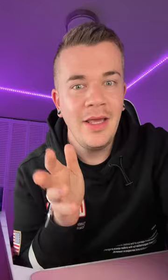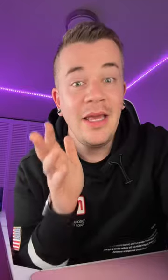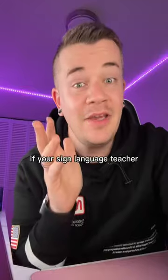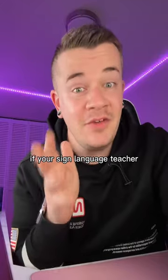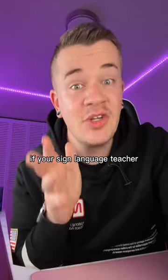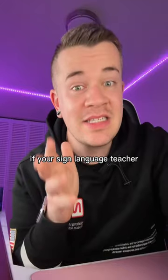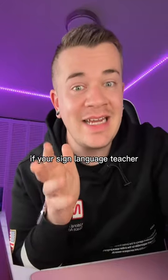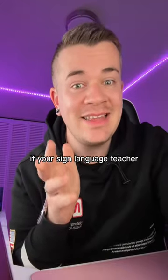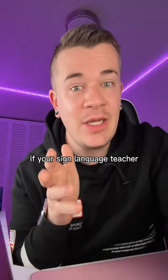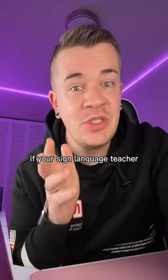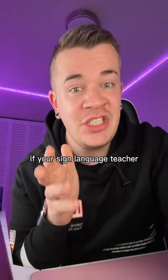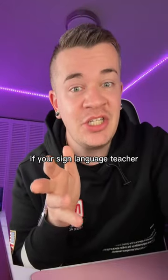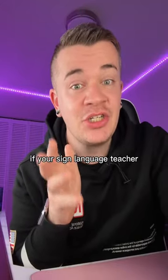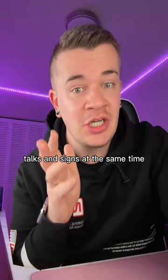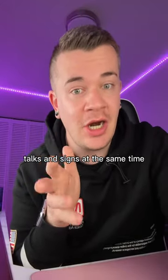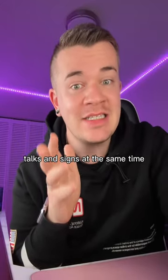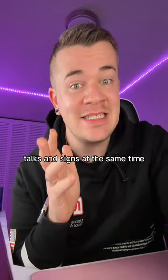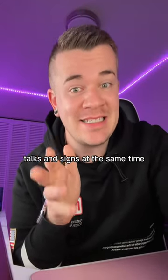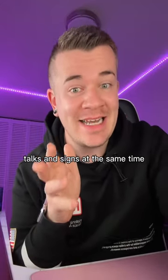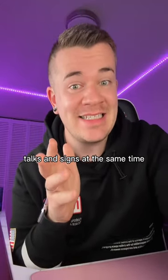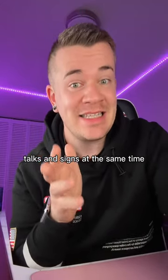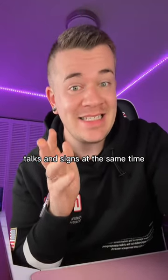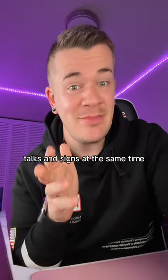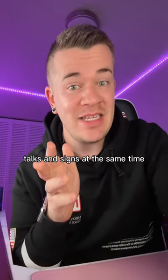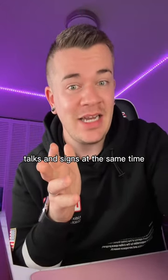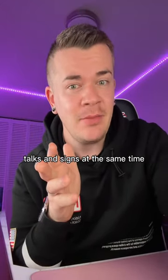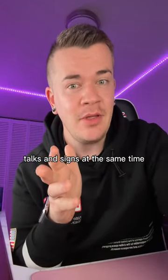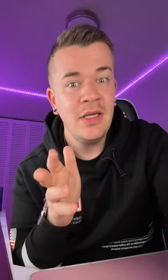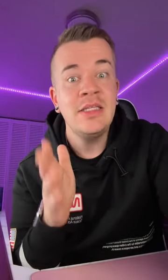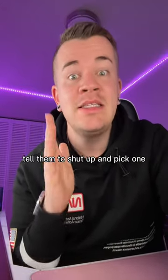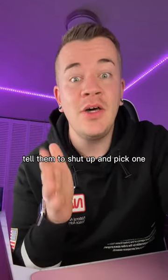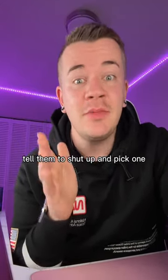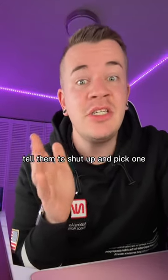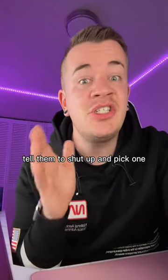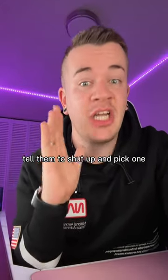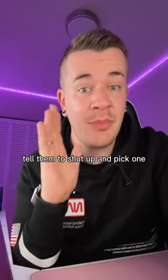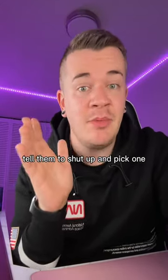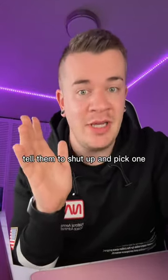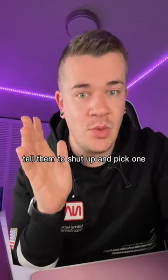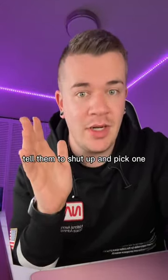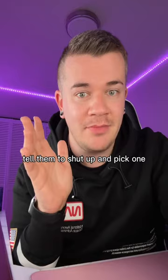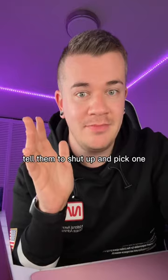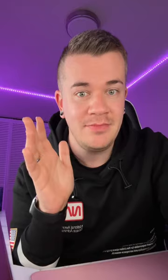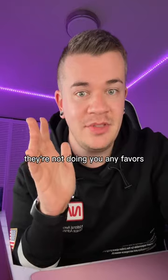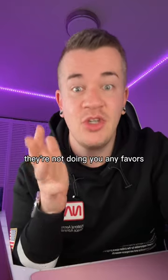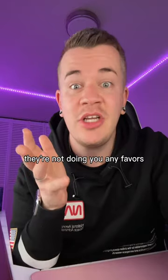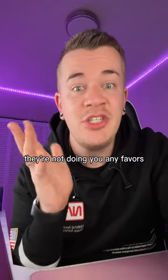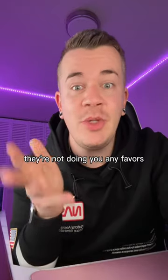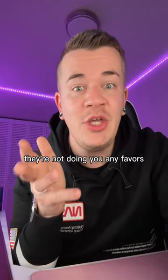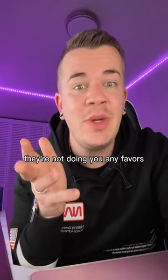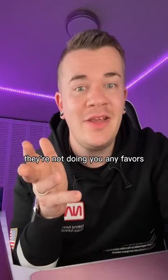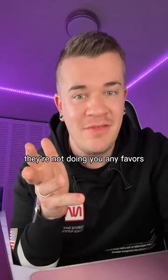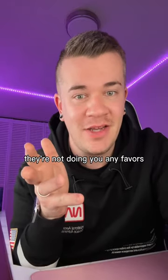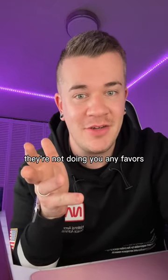If your sign language teacher talks and signs at the same time, tell them to shut up and pick one. They're not doing you any favors.